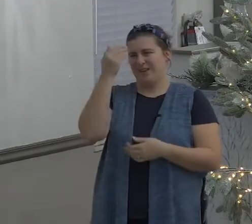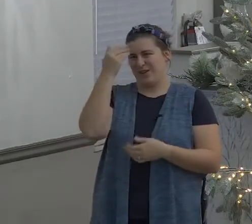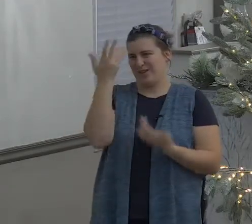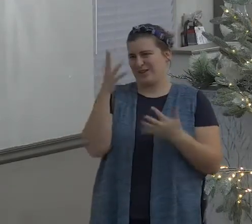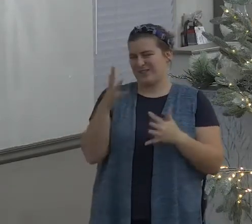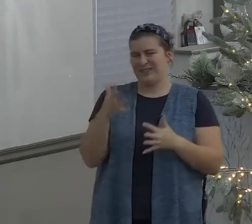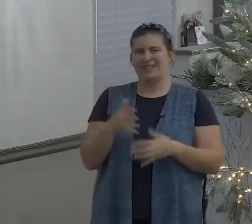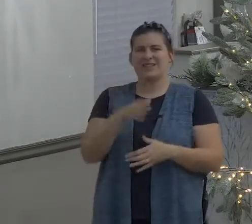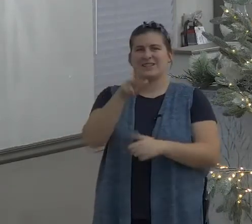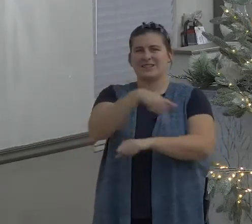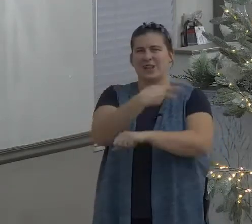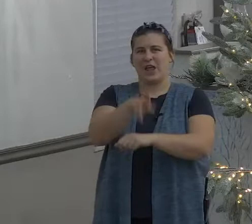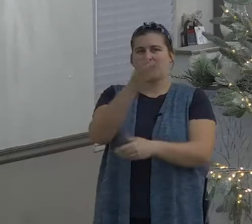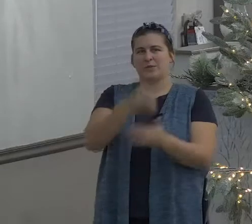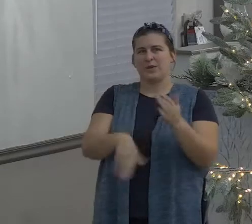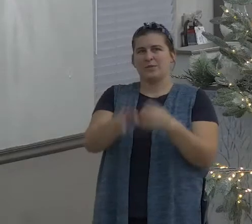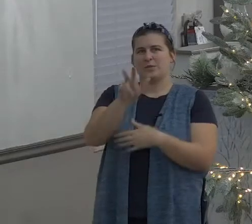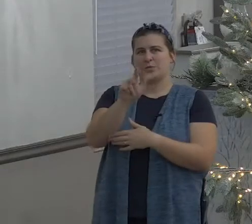Psalm what